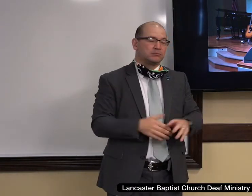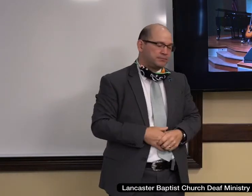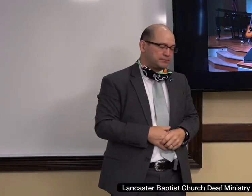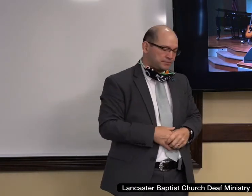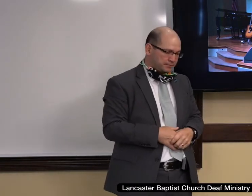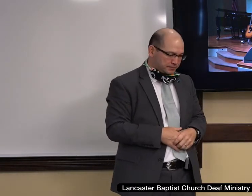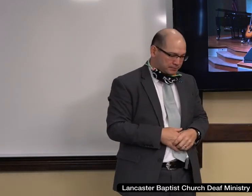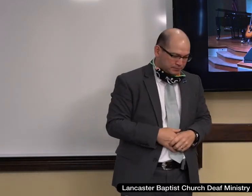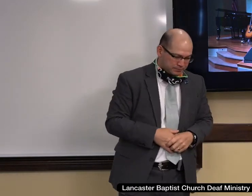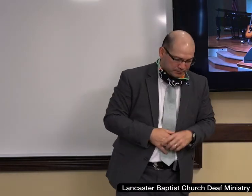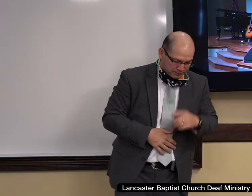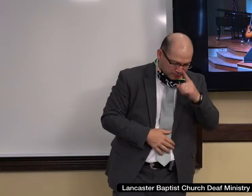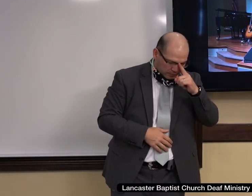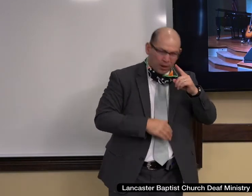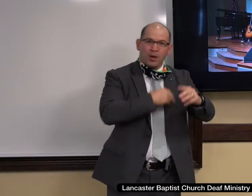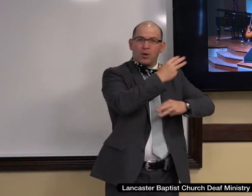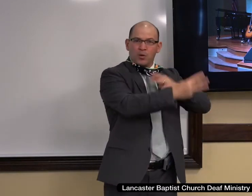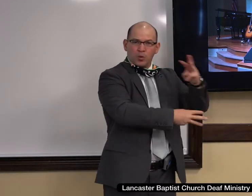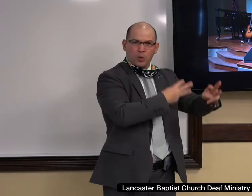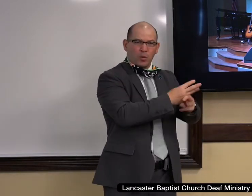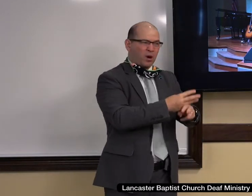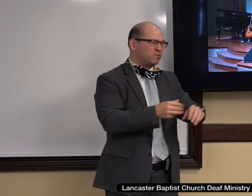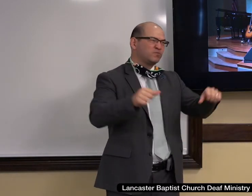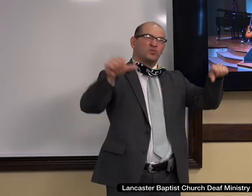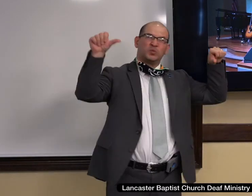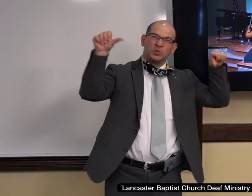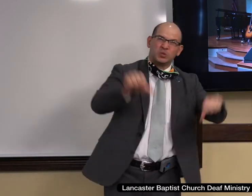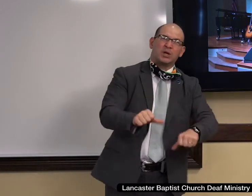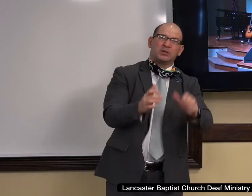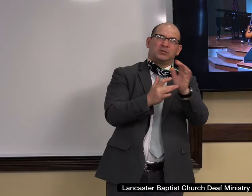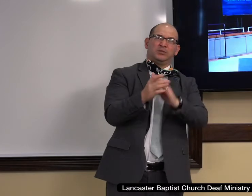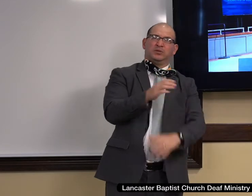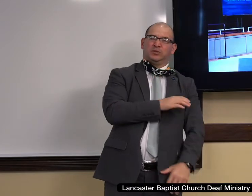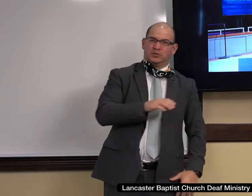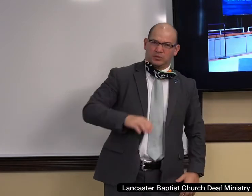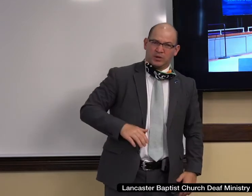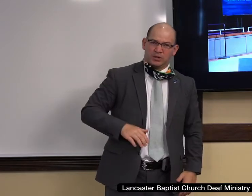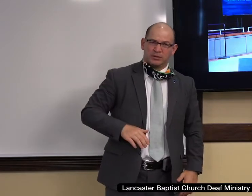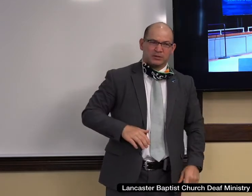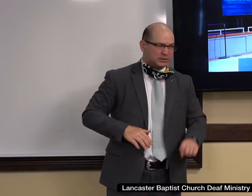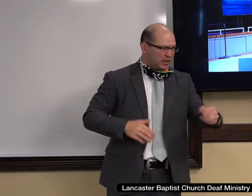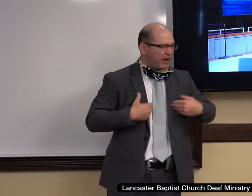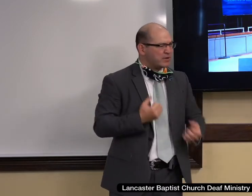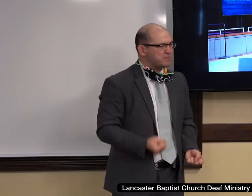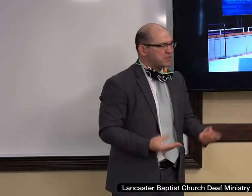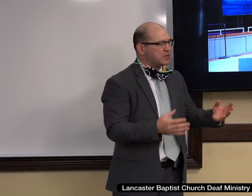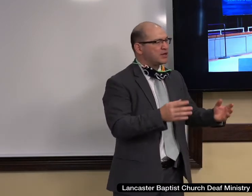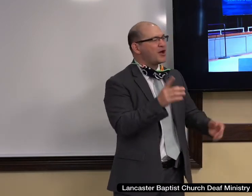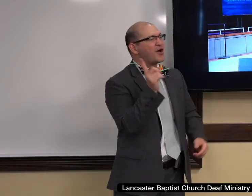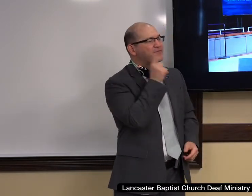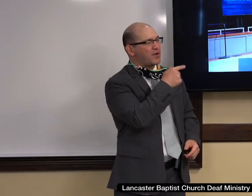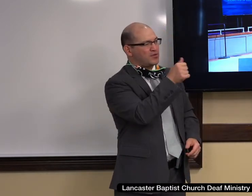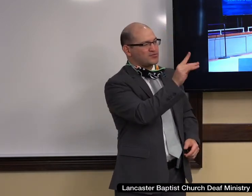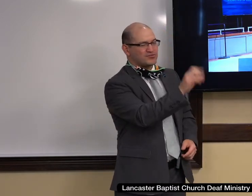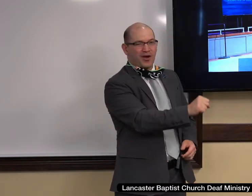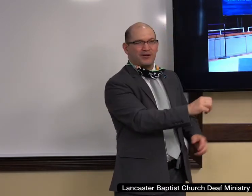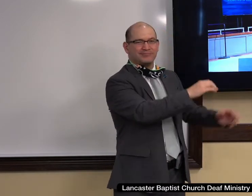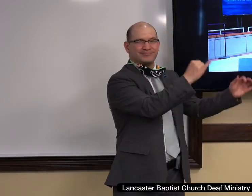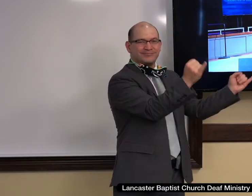And as the world rejects Jesus, they in turn raise up many false gods of their own. And